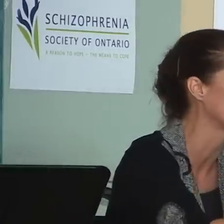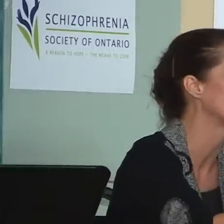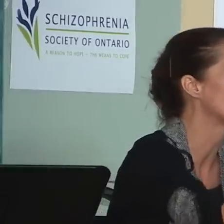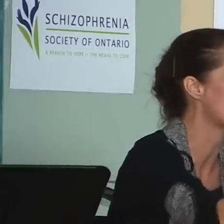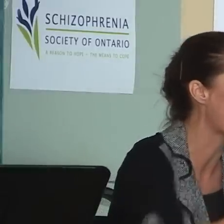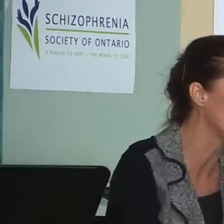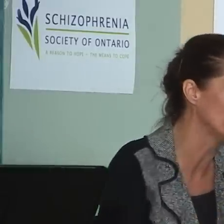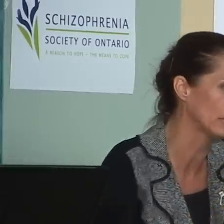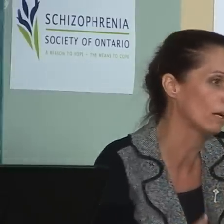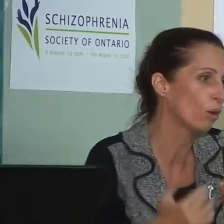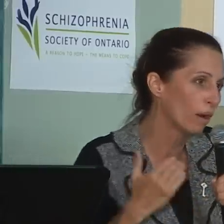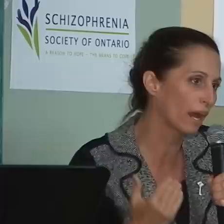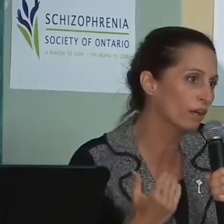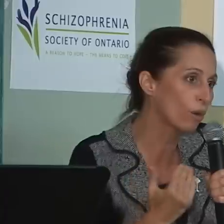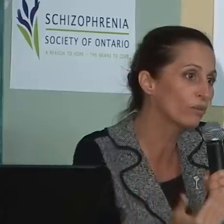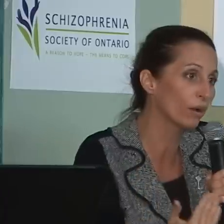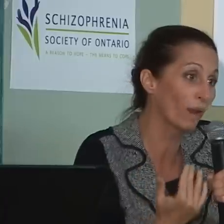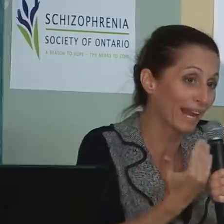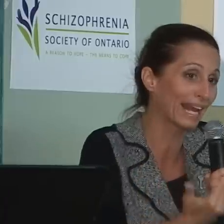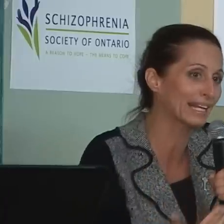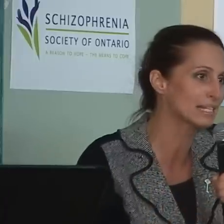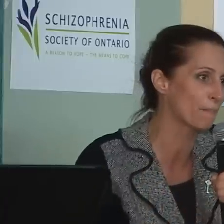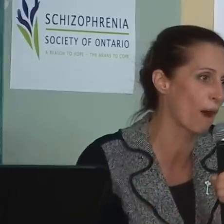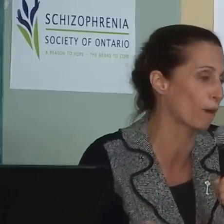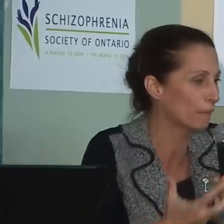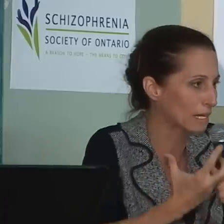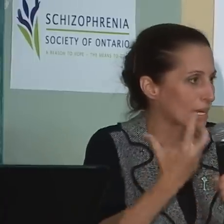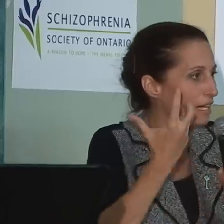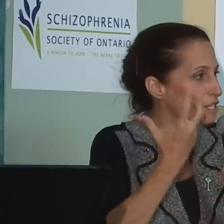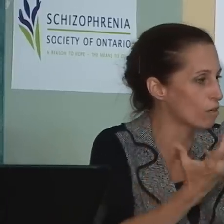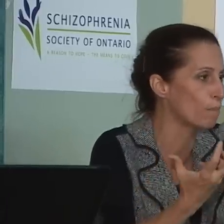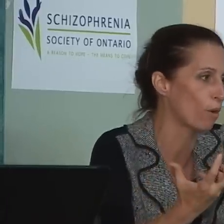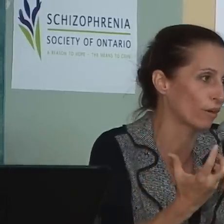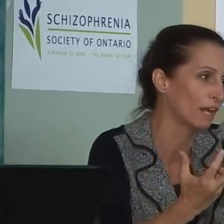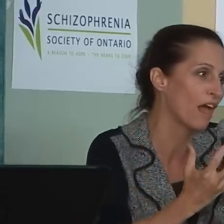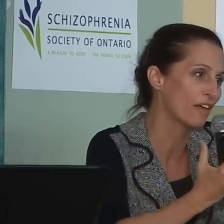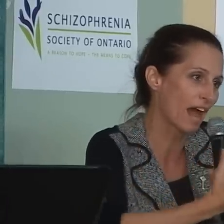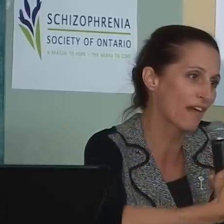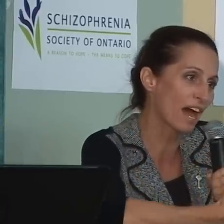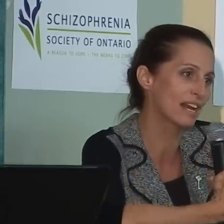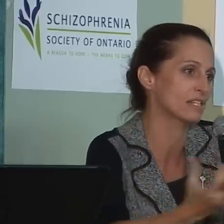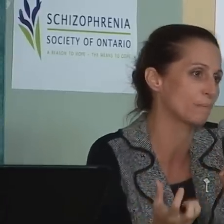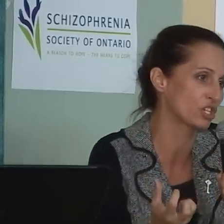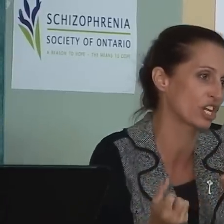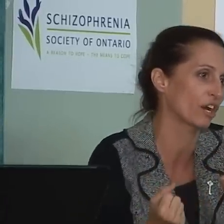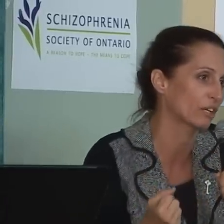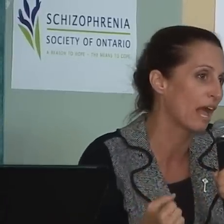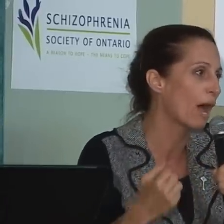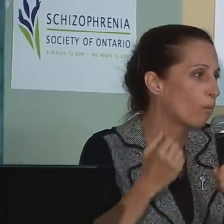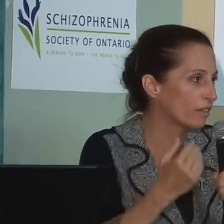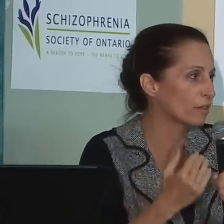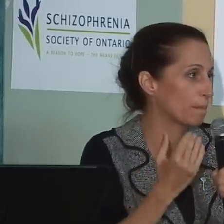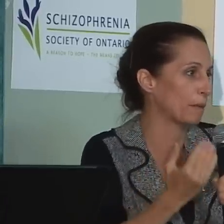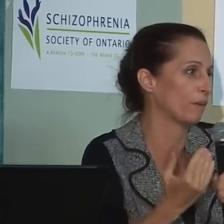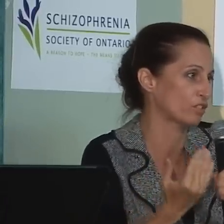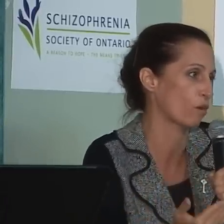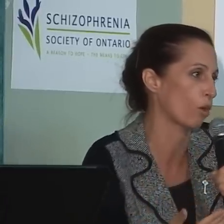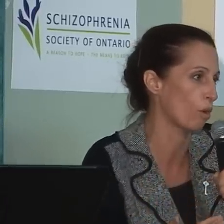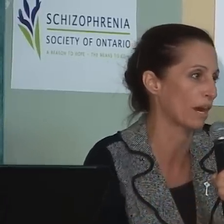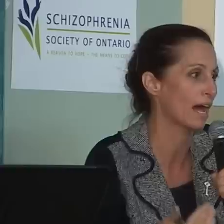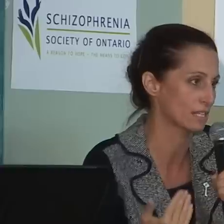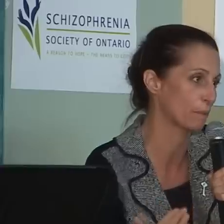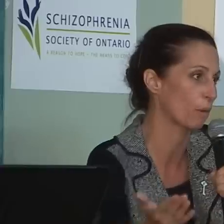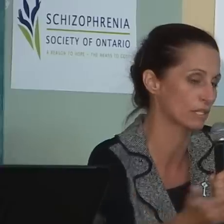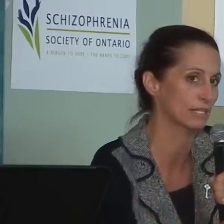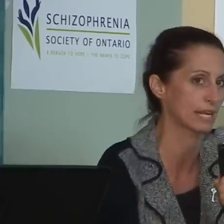one of you to help me when I go, when I get into power because I think it's so important that that has to be shared and what the people of